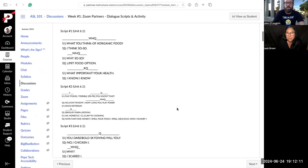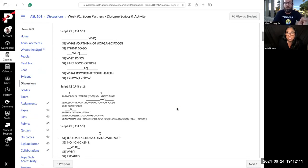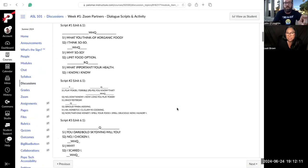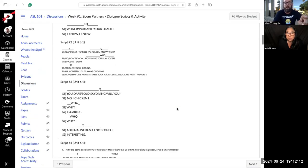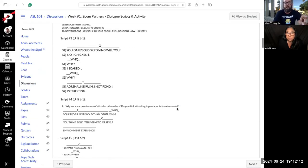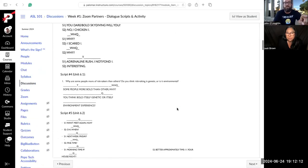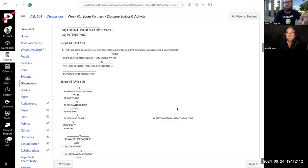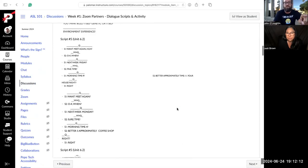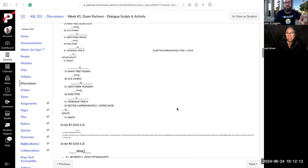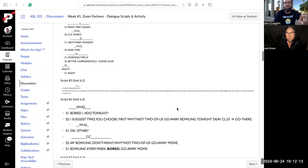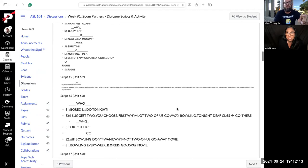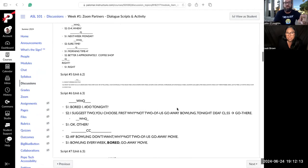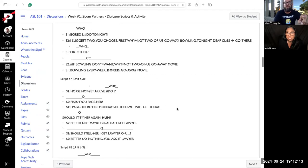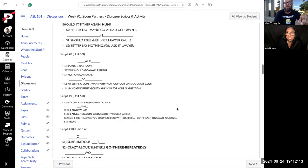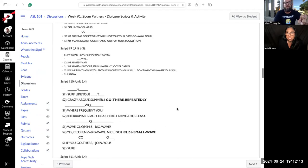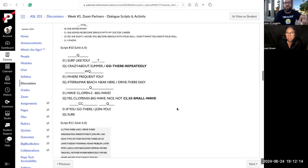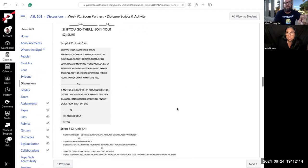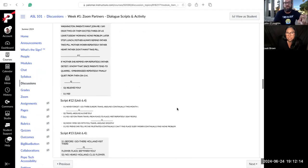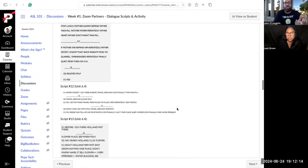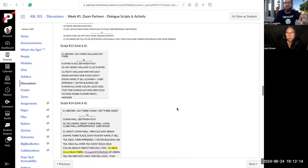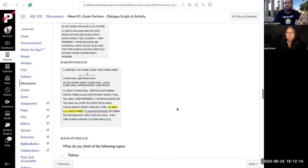let's take a look. Here's the scripts.